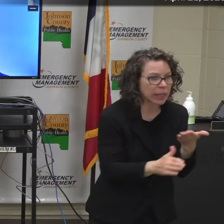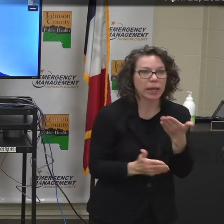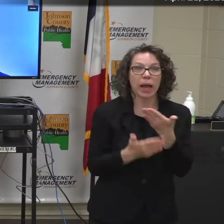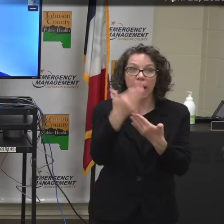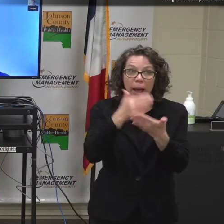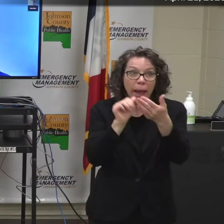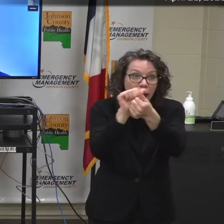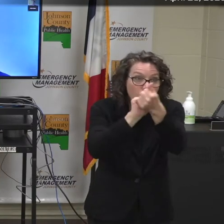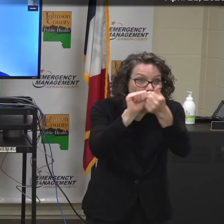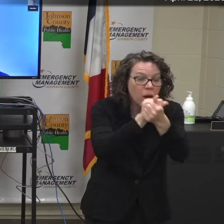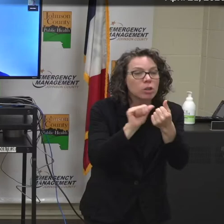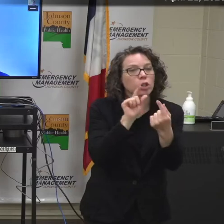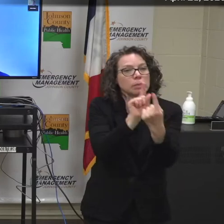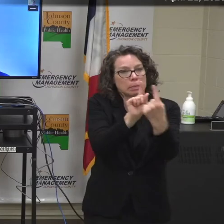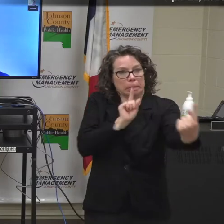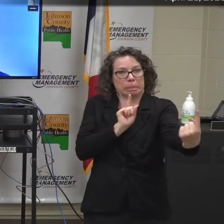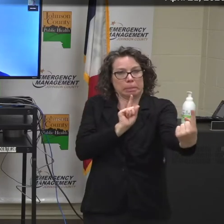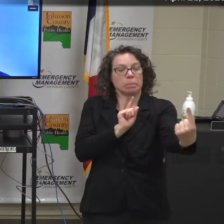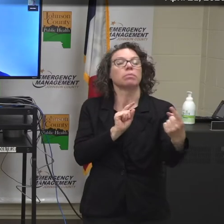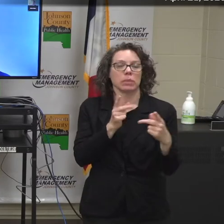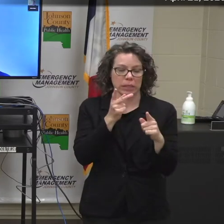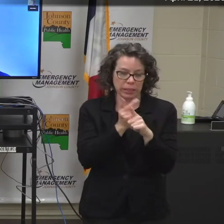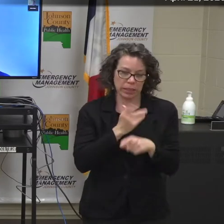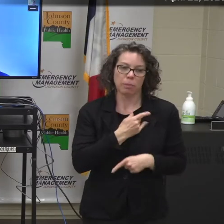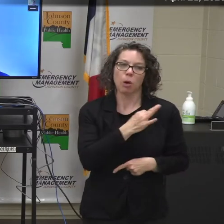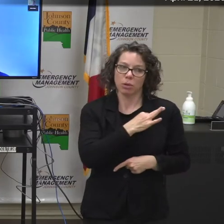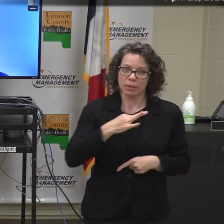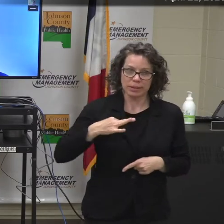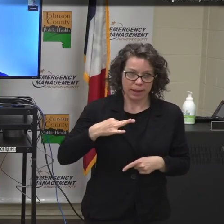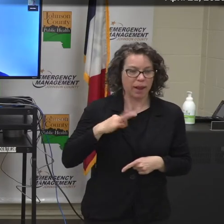distancing in order to keep our faculty and staff safe.